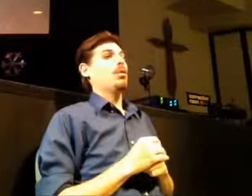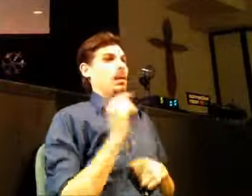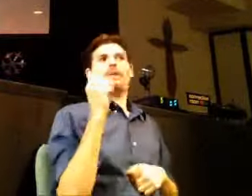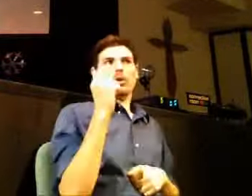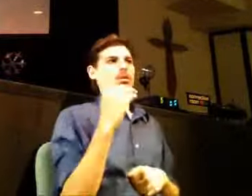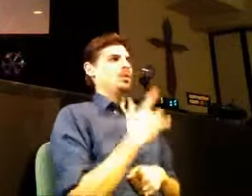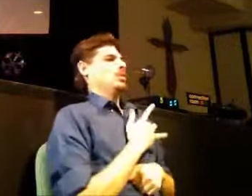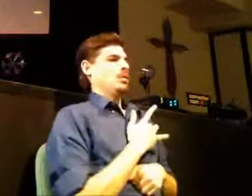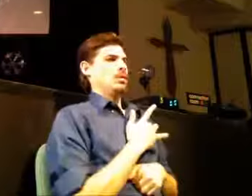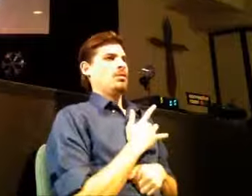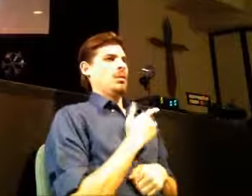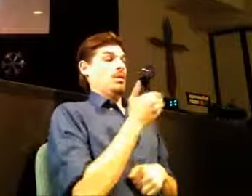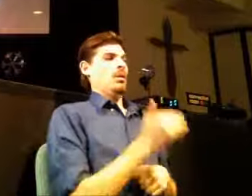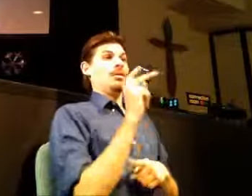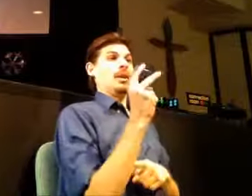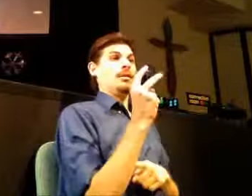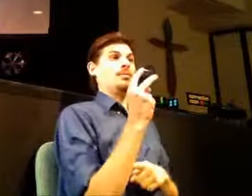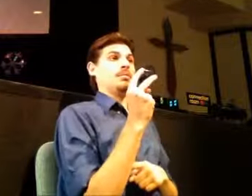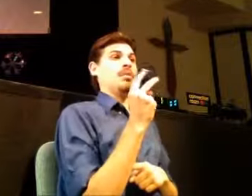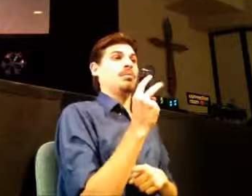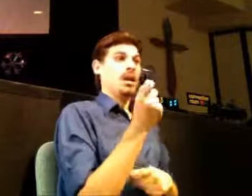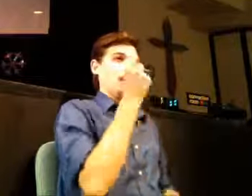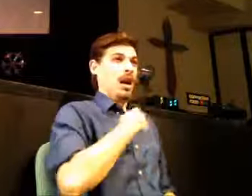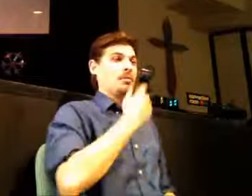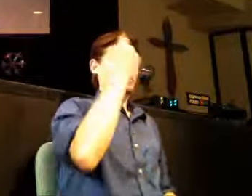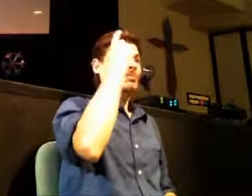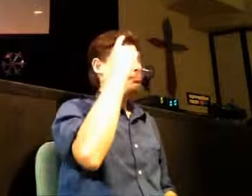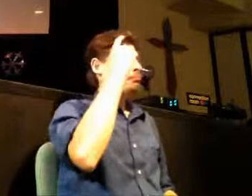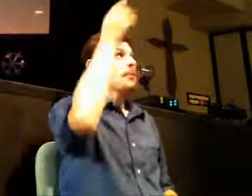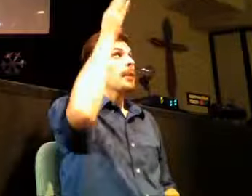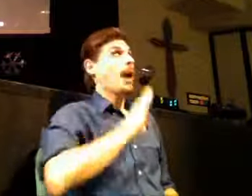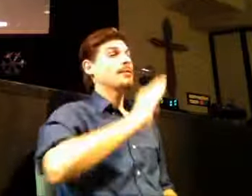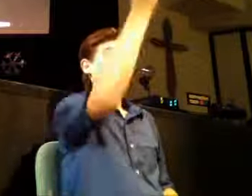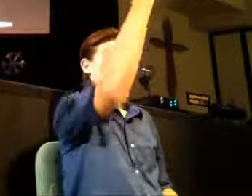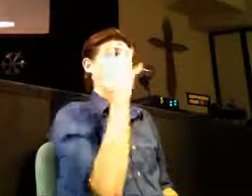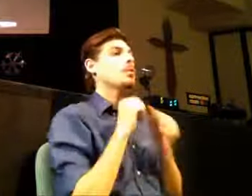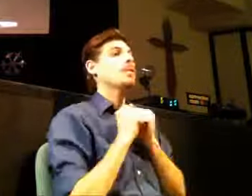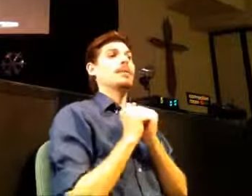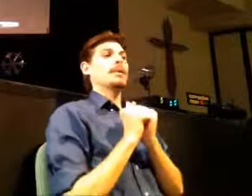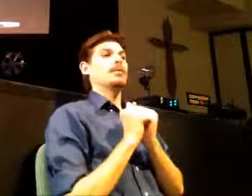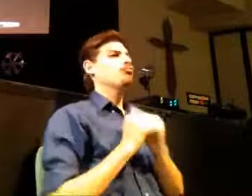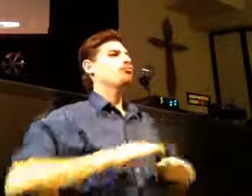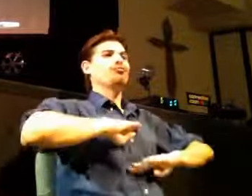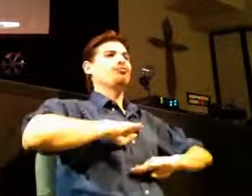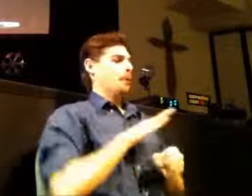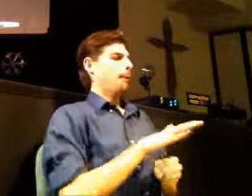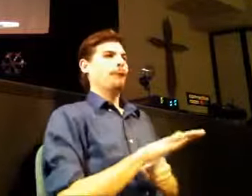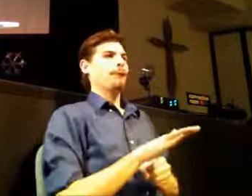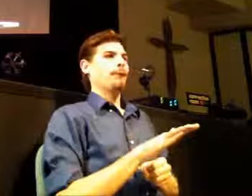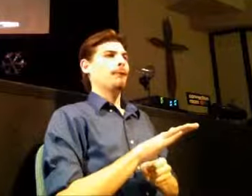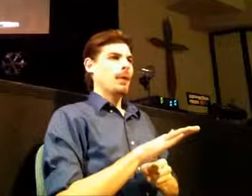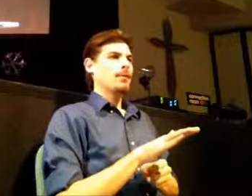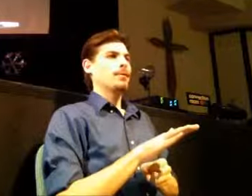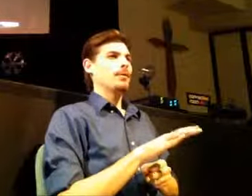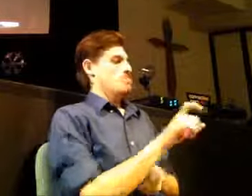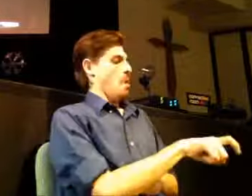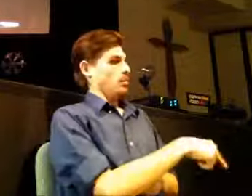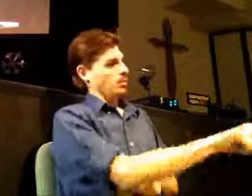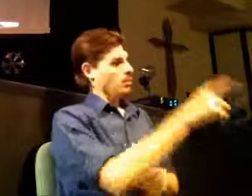with God in that moment was that what God was saying was, I am with you. And that's enough. What you're going to face in this, you've got to go out and you've got to face it and make decisions and live it out